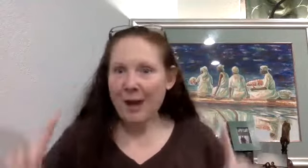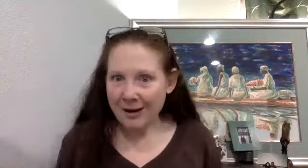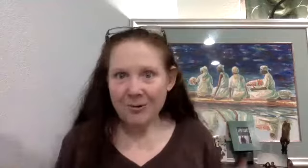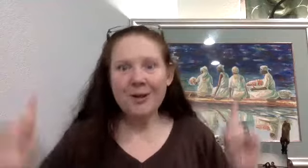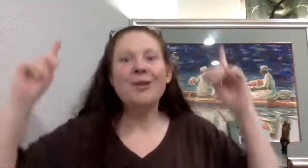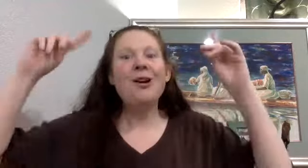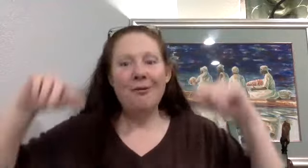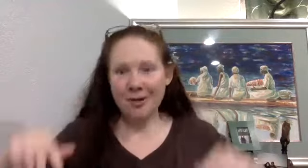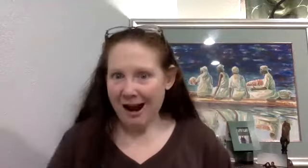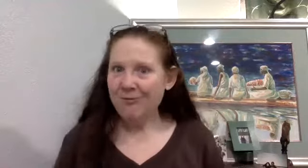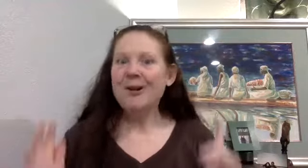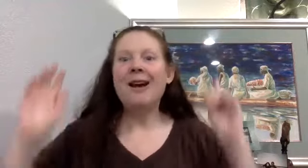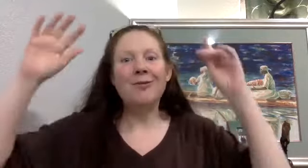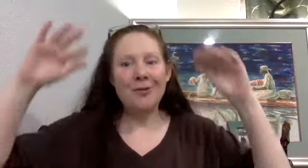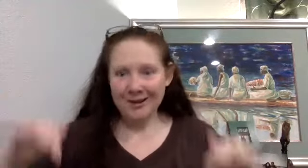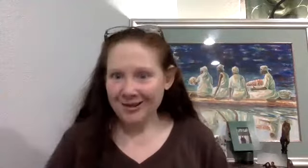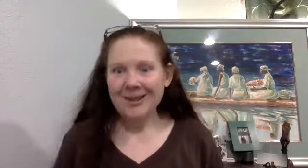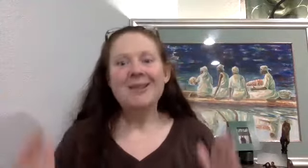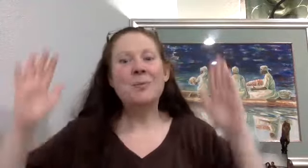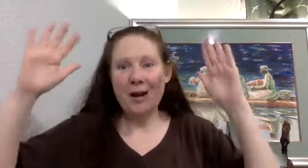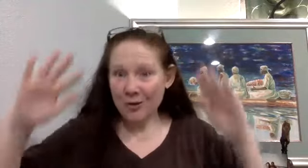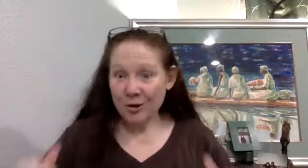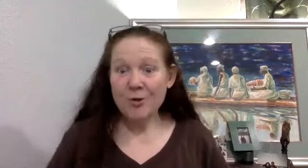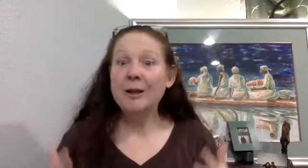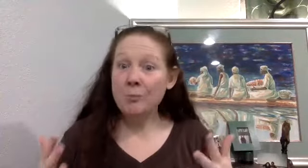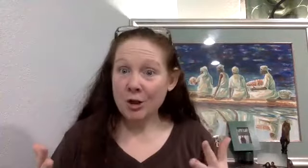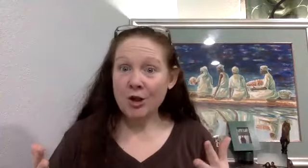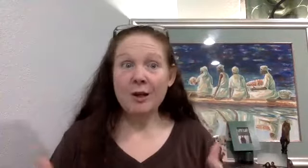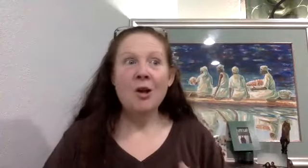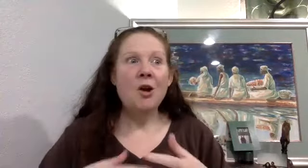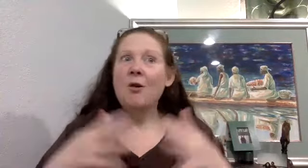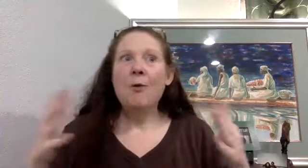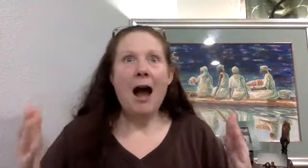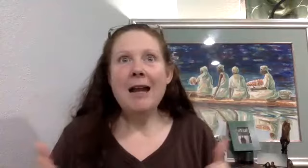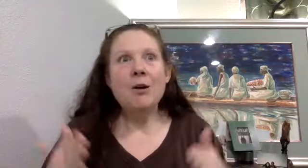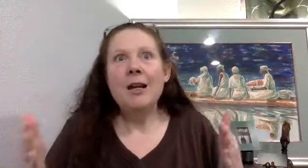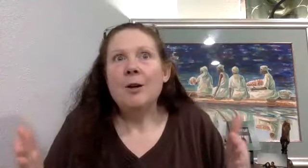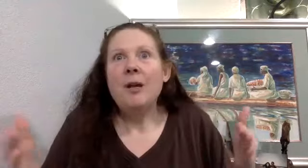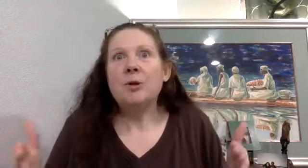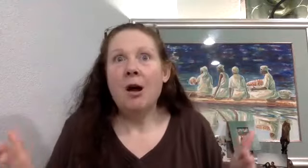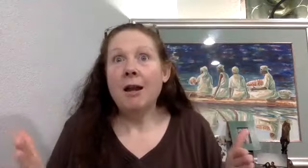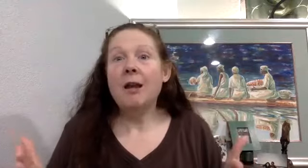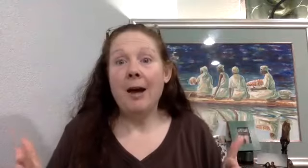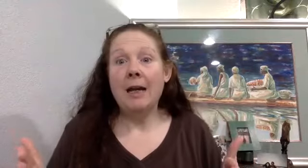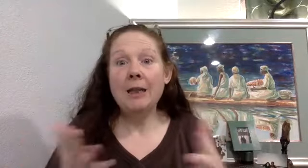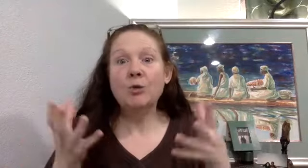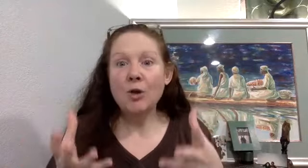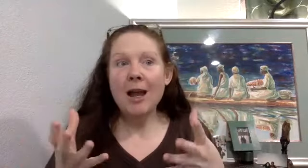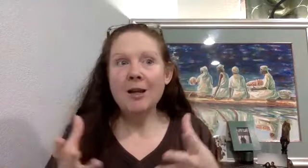bandwidth of your afferent efferent spinal cord transmission. I don't hear people talking about it. It's so, you know,